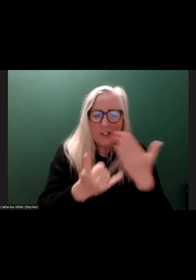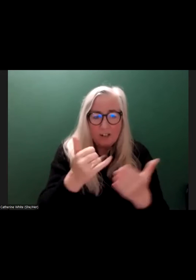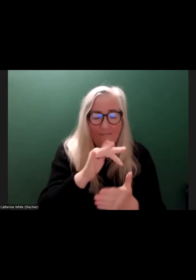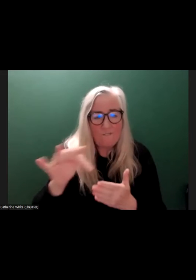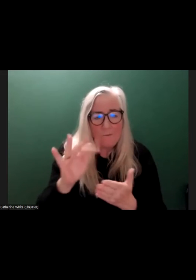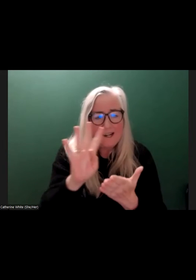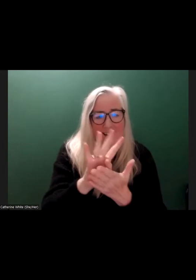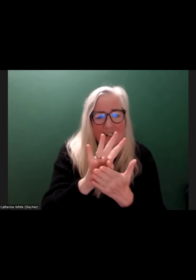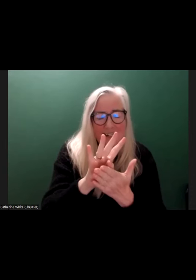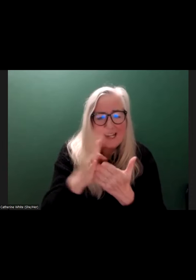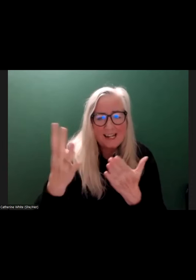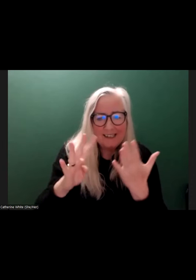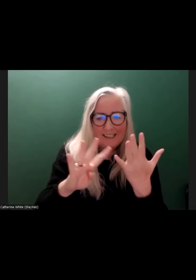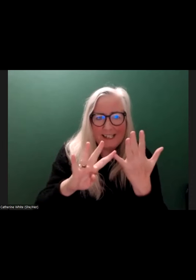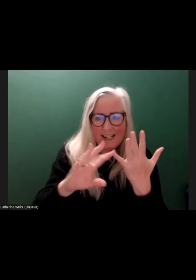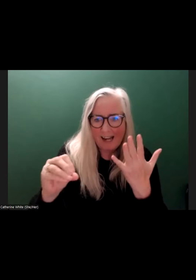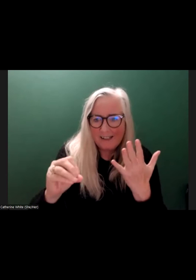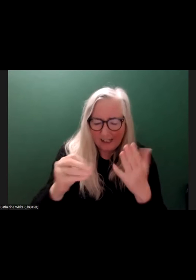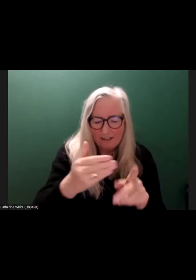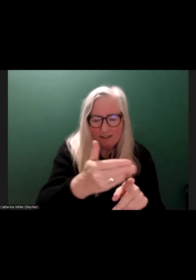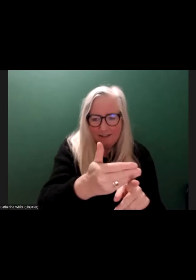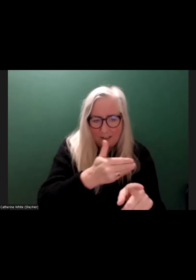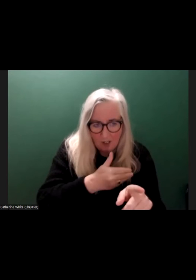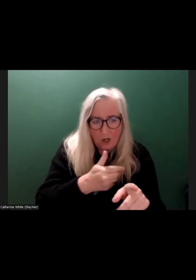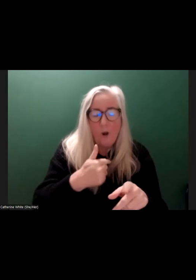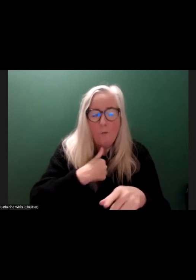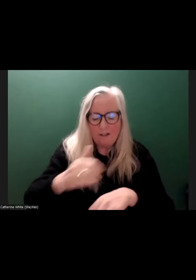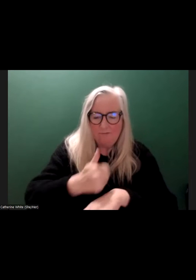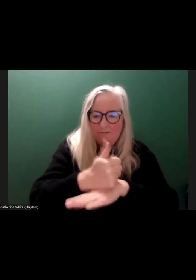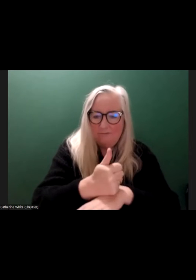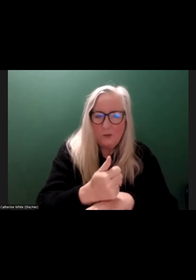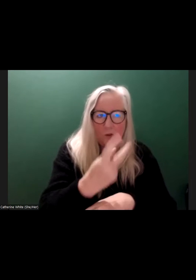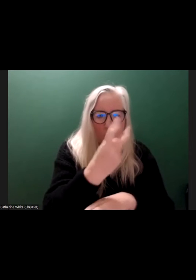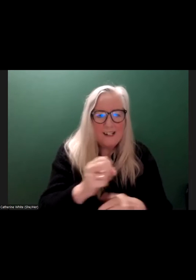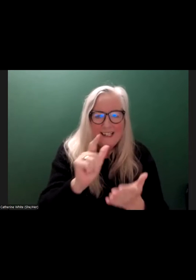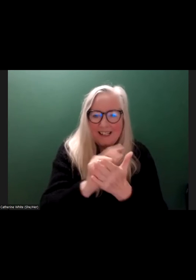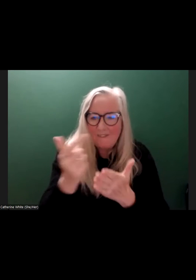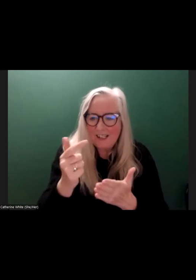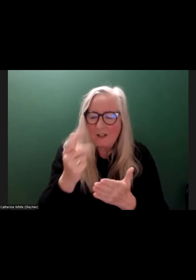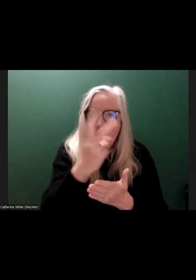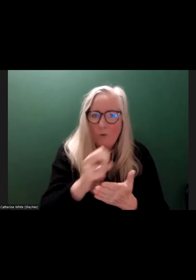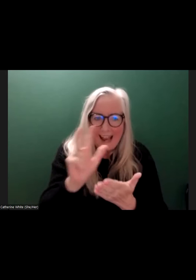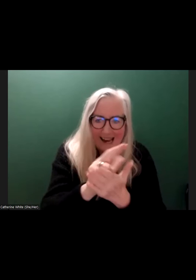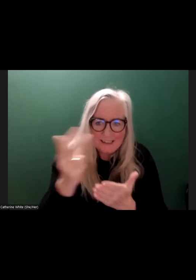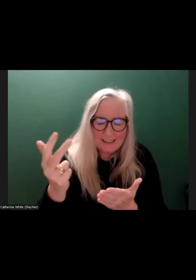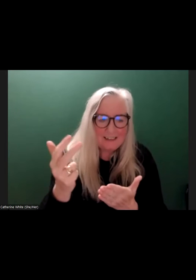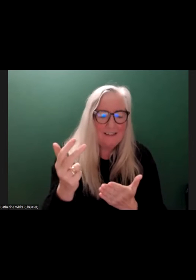early 1990s. We reshaped and reformed in 2017-2018 and went from